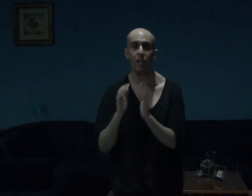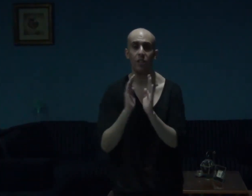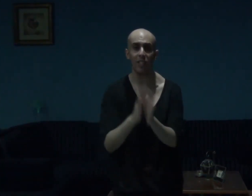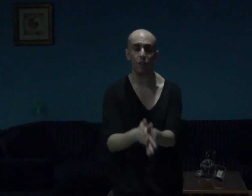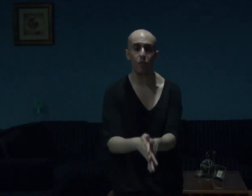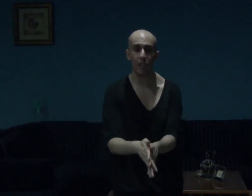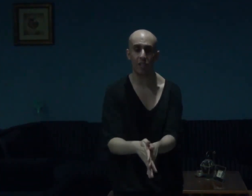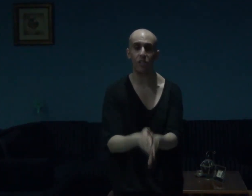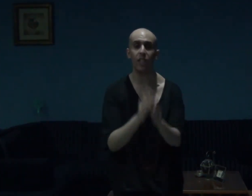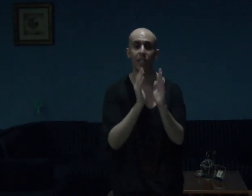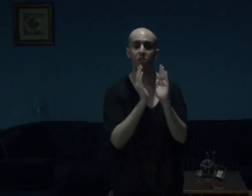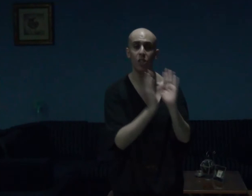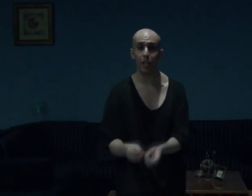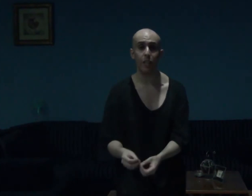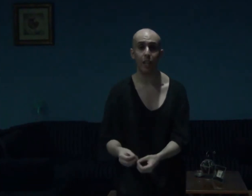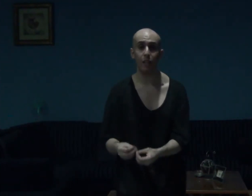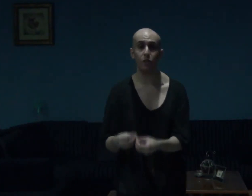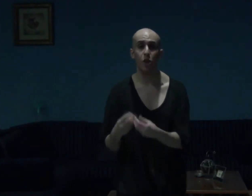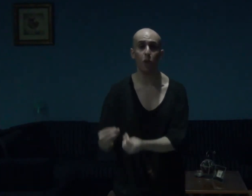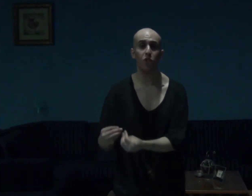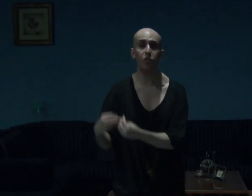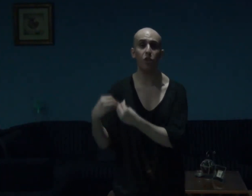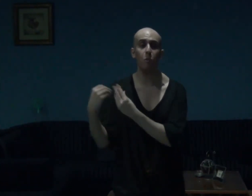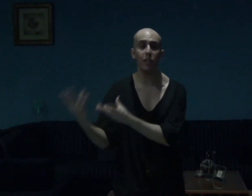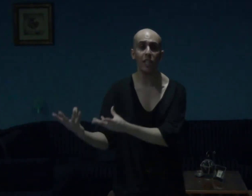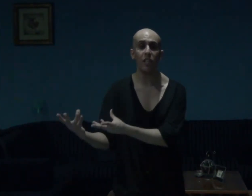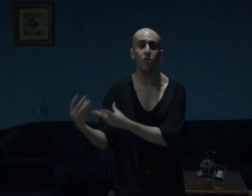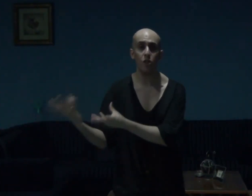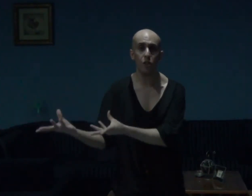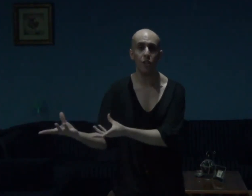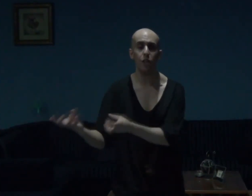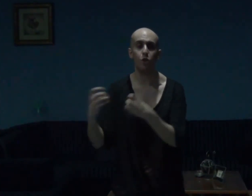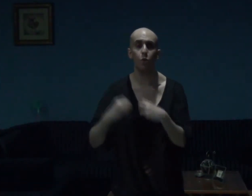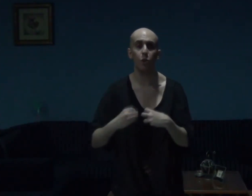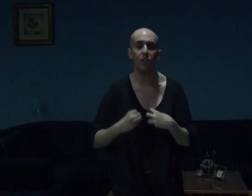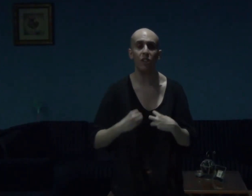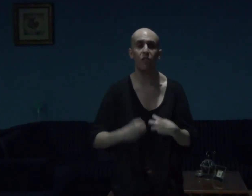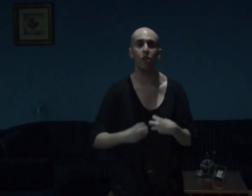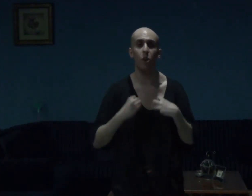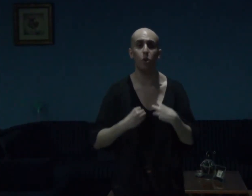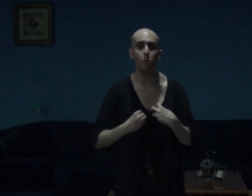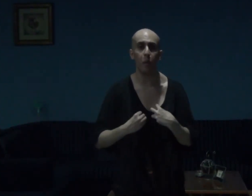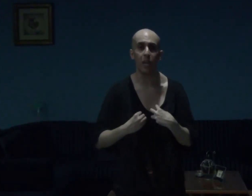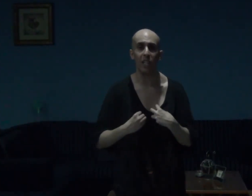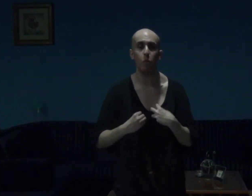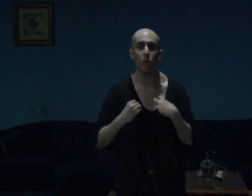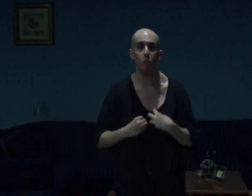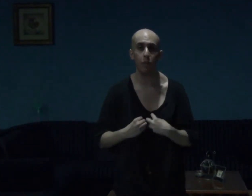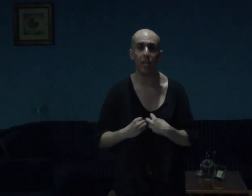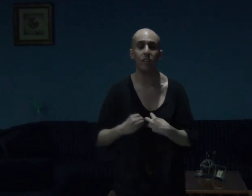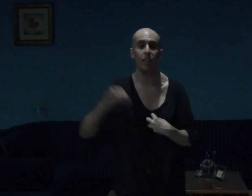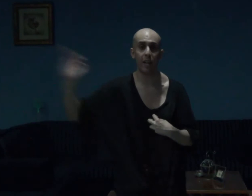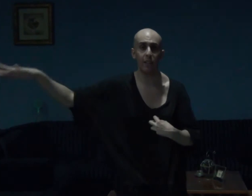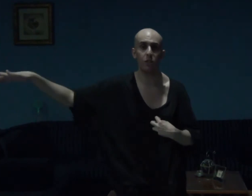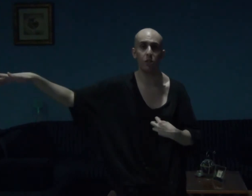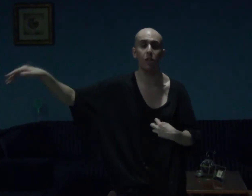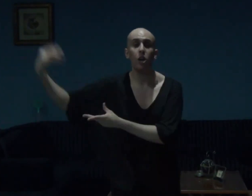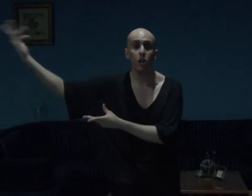and that advice, guys and gals, was for Melina Jürgen, to relive her own pain, when playing the character, her